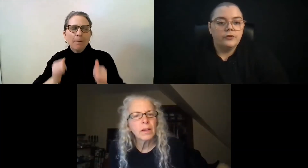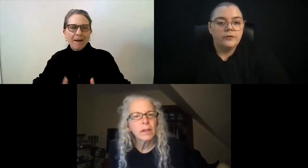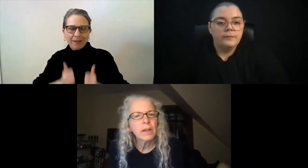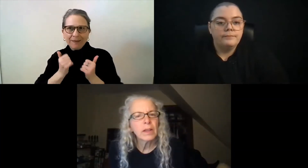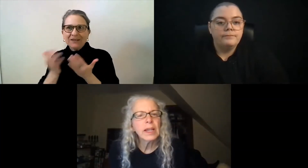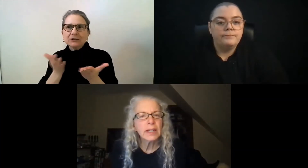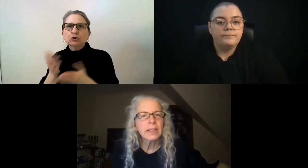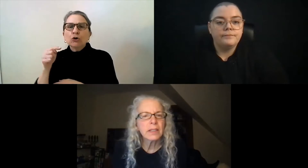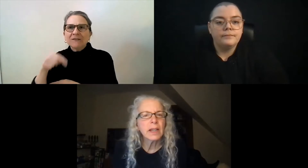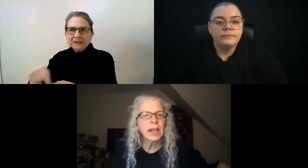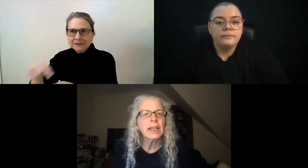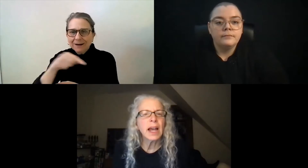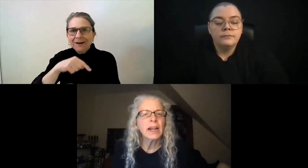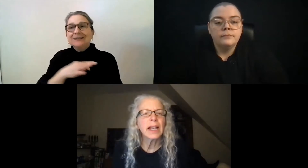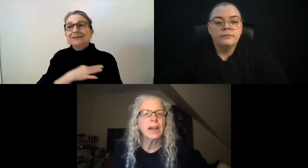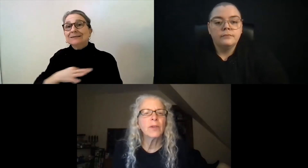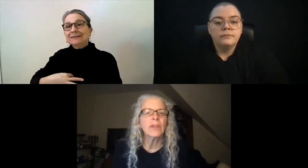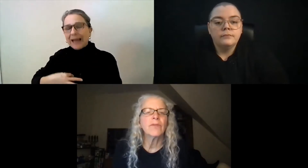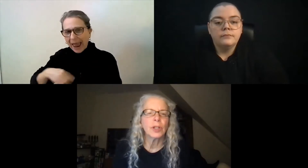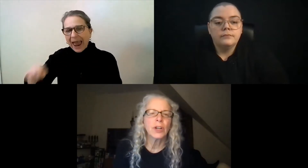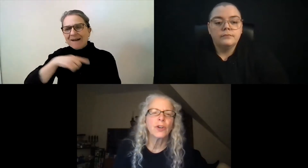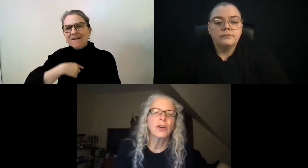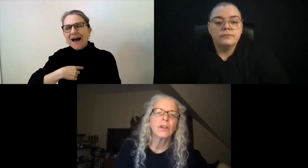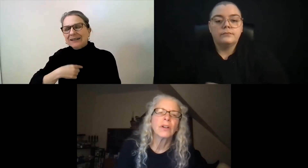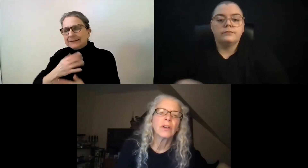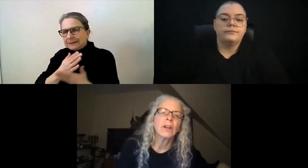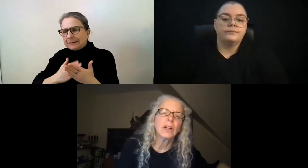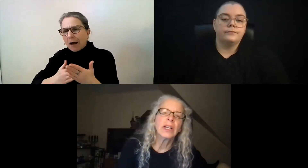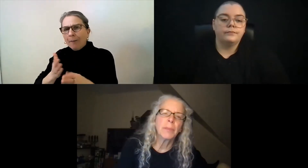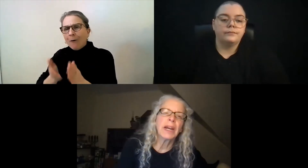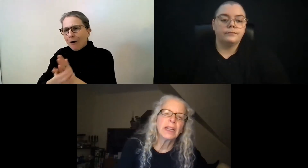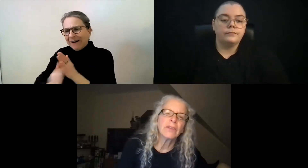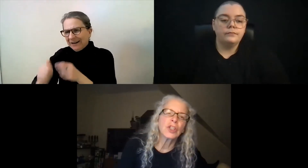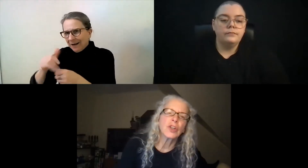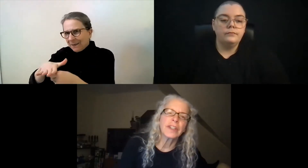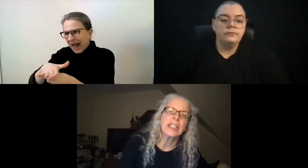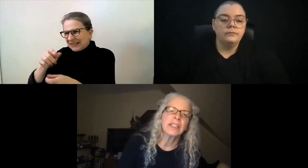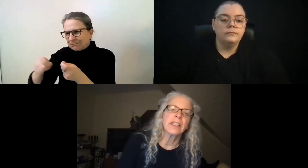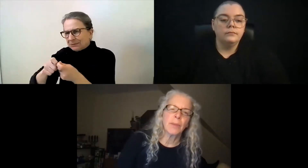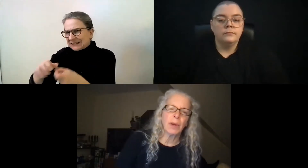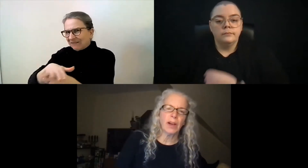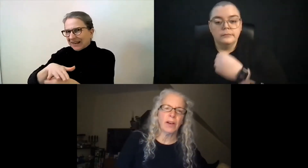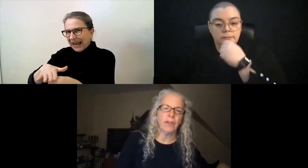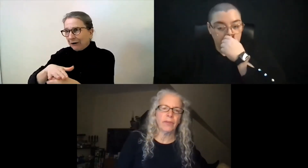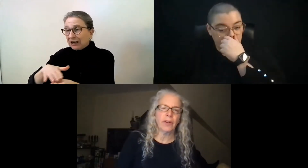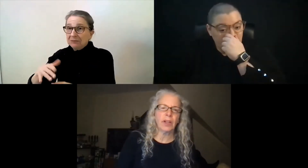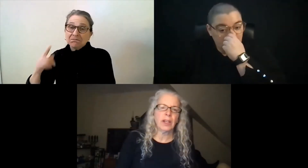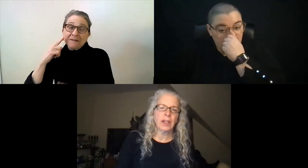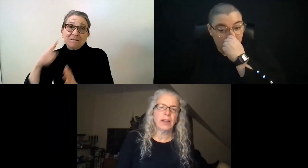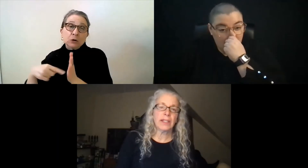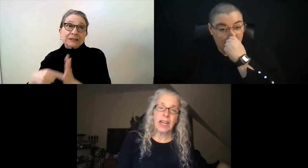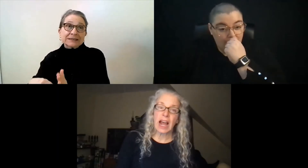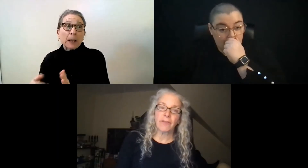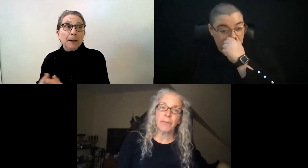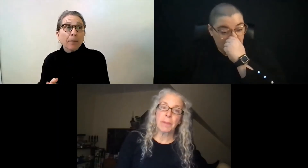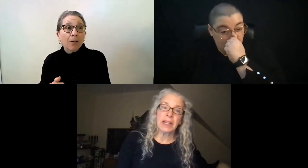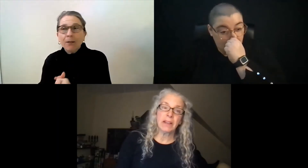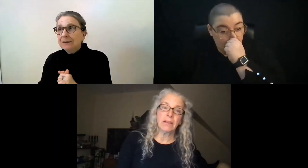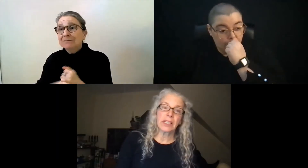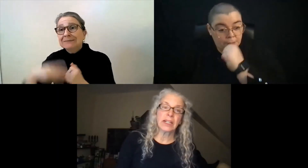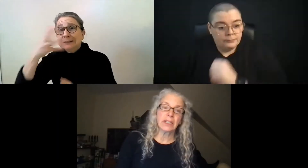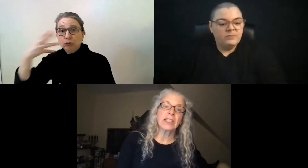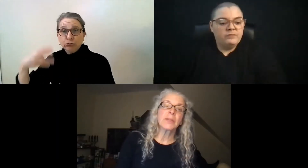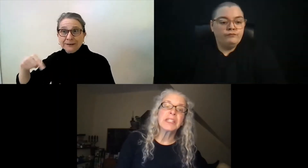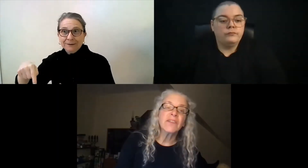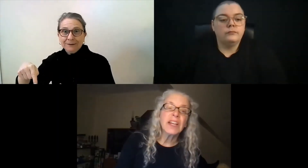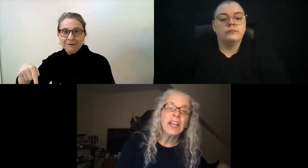situations. Yes. And that, again, falls under independent living services. Some of the staff might be